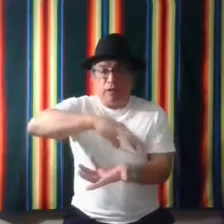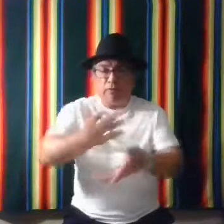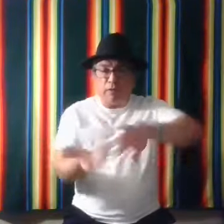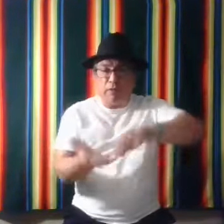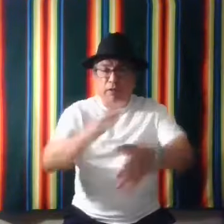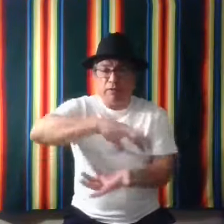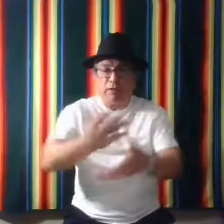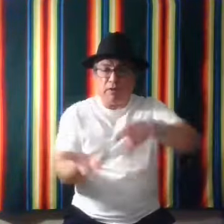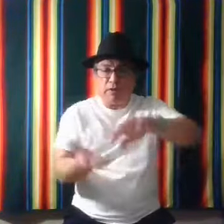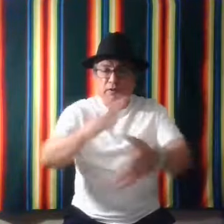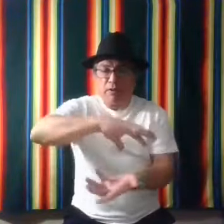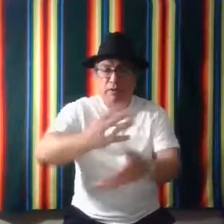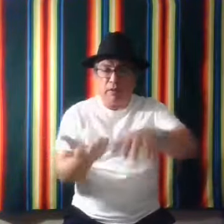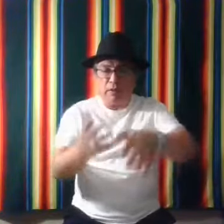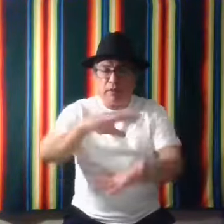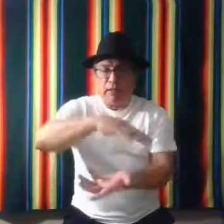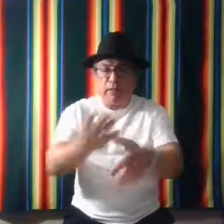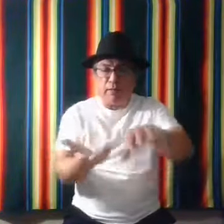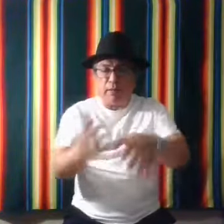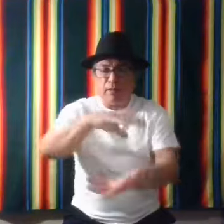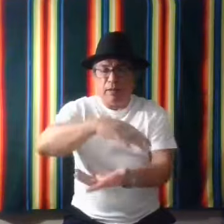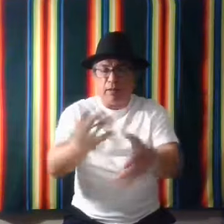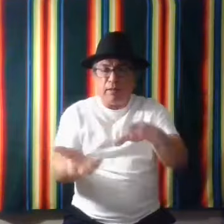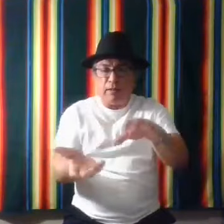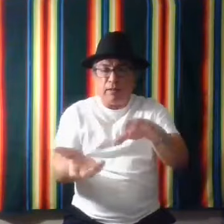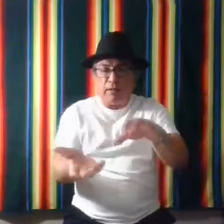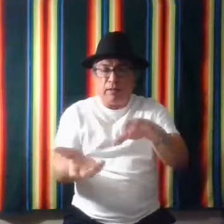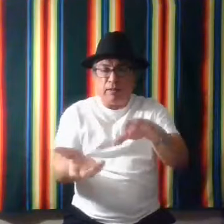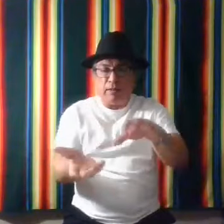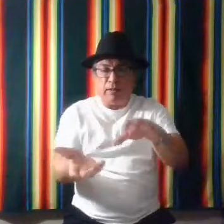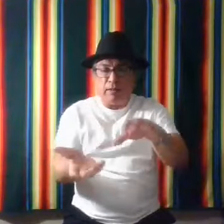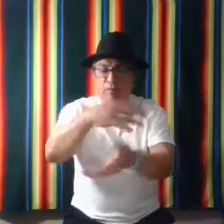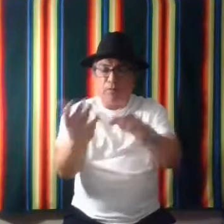Then it was, then it's this. Like that. That's a dough. Okay.